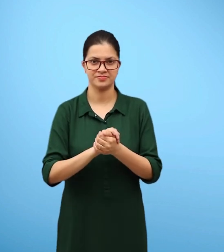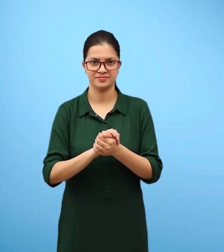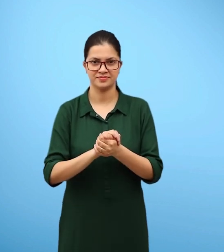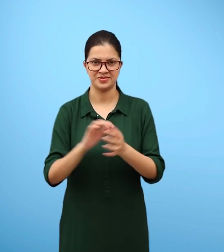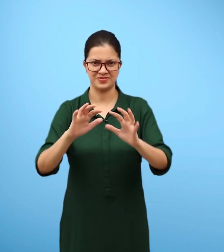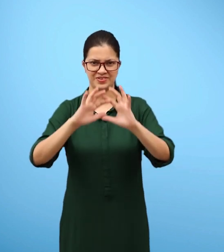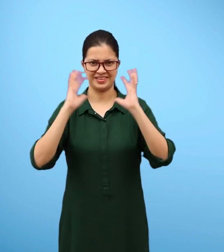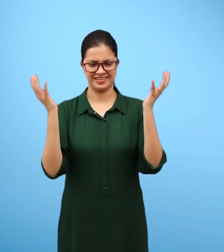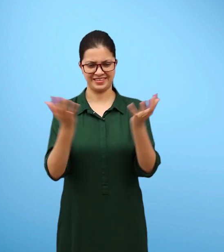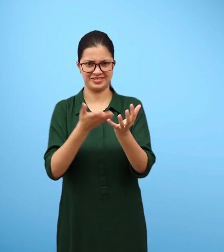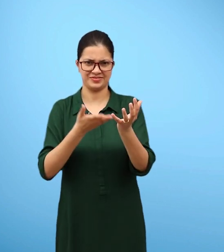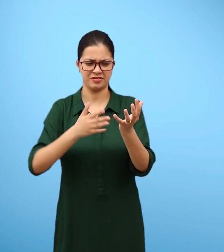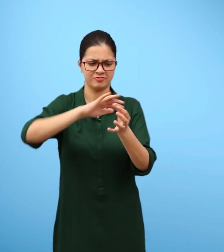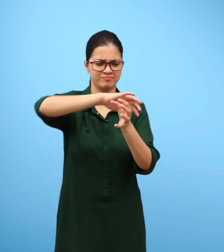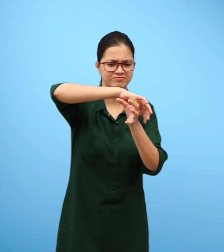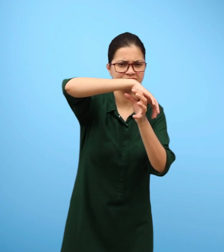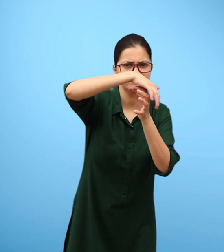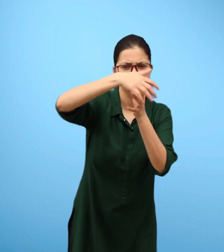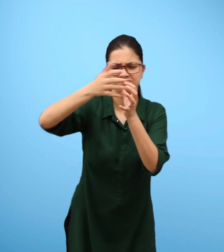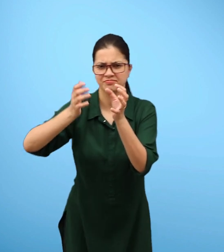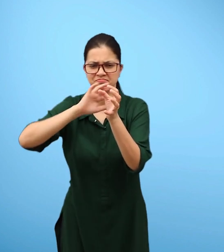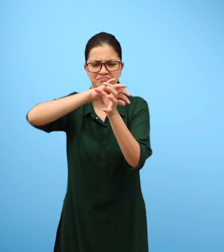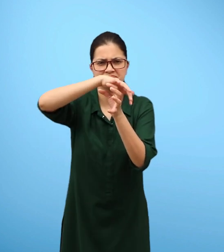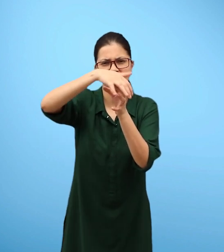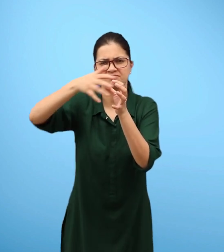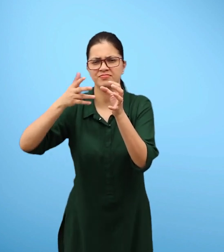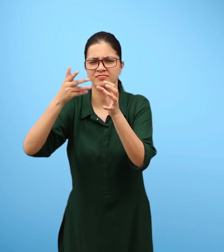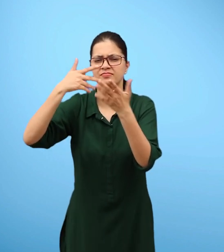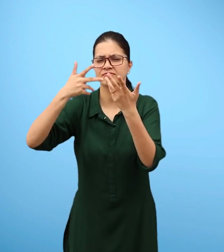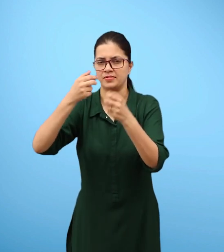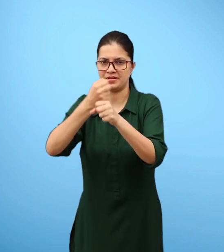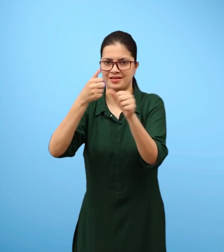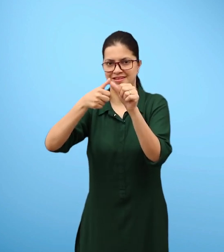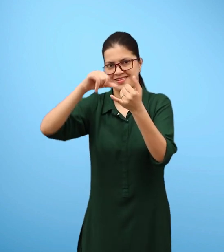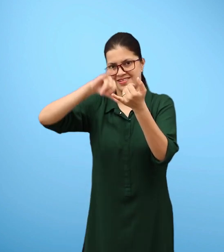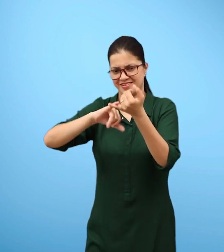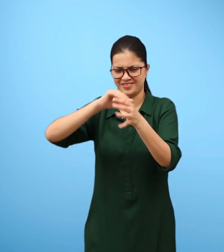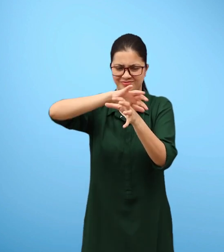How do plants and animals help each other in the exchange of gases in the atmosphere?